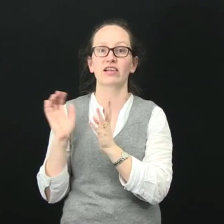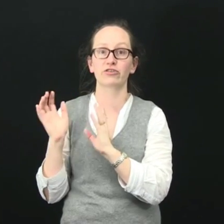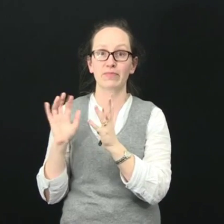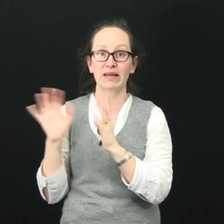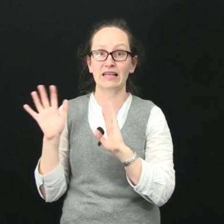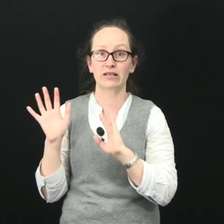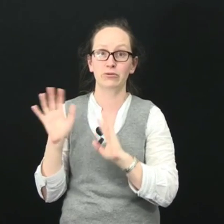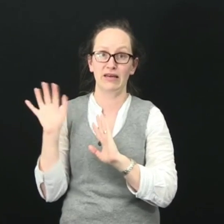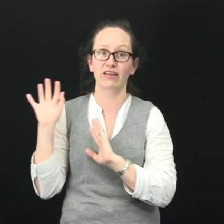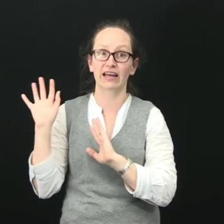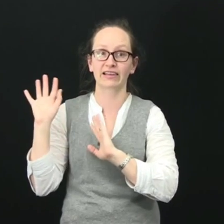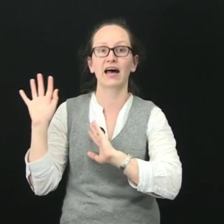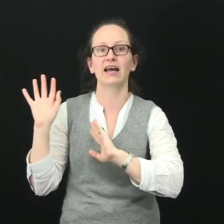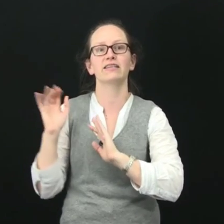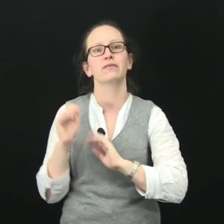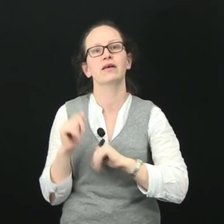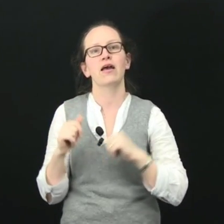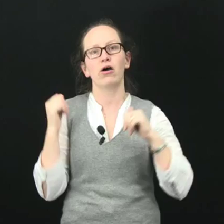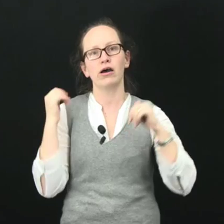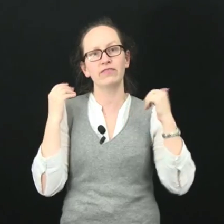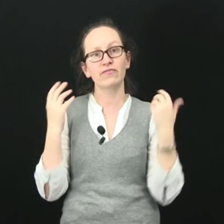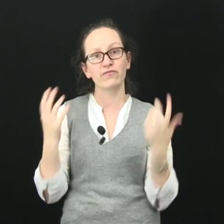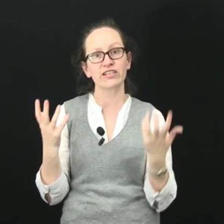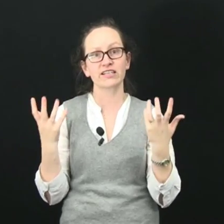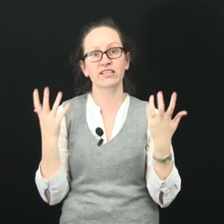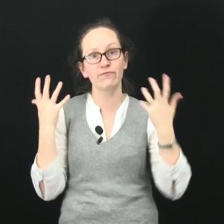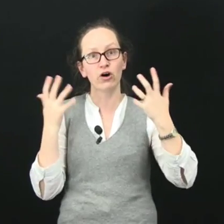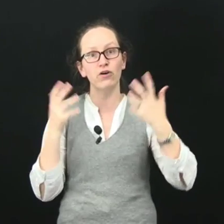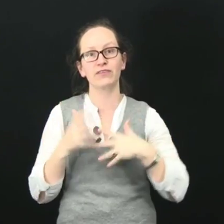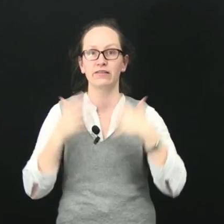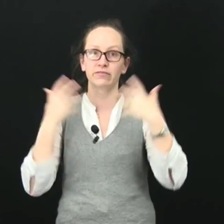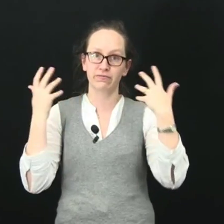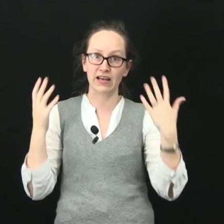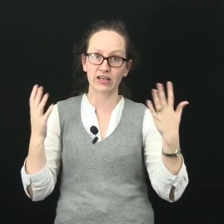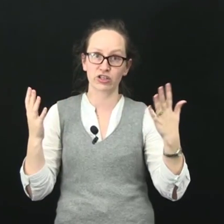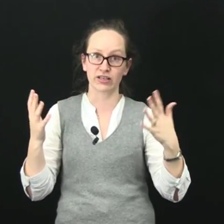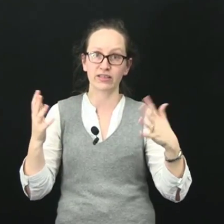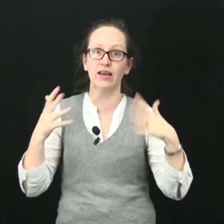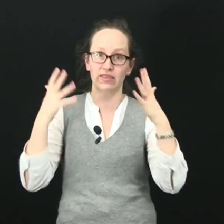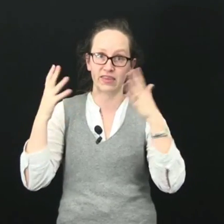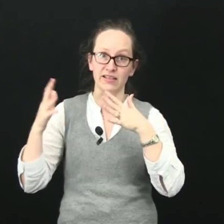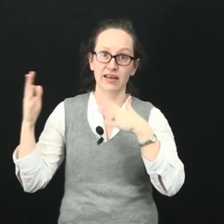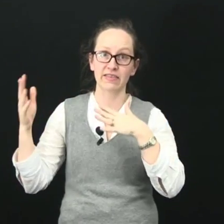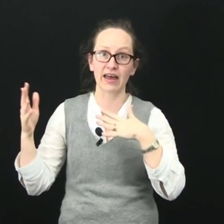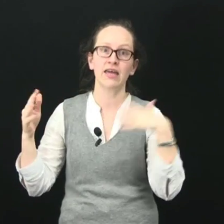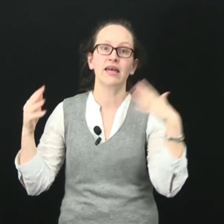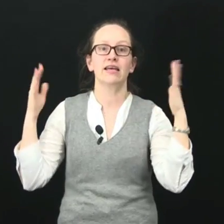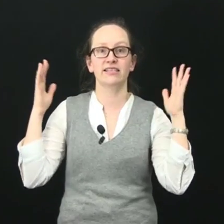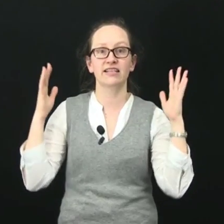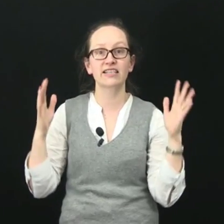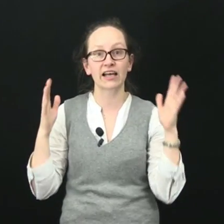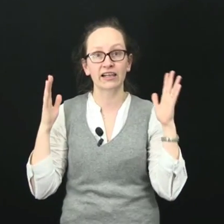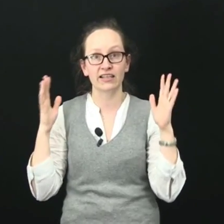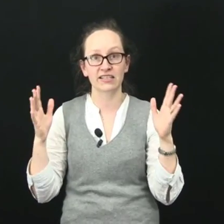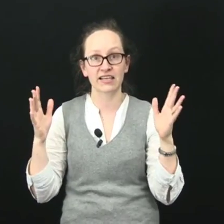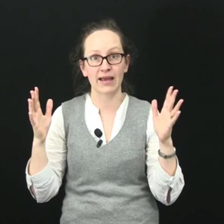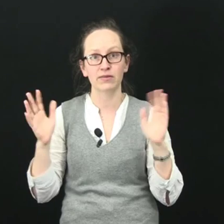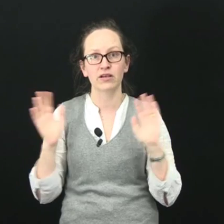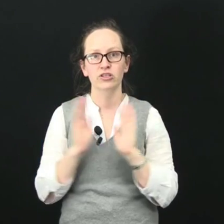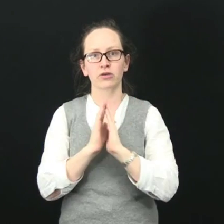electromagnetic wave, like light. However, the physics involved in reflection and things like that is exactly the same. So